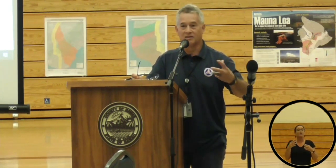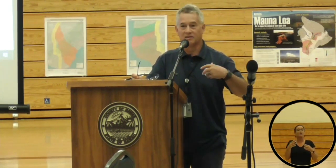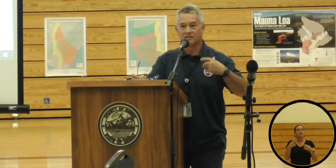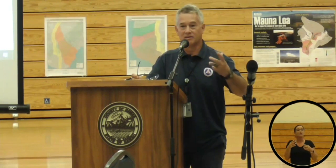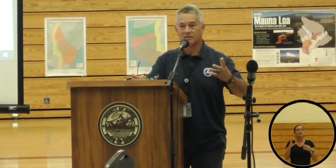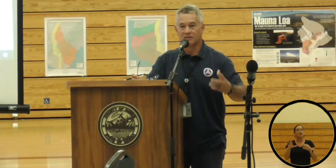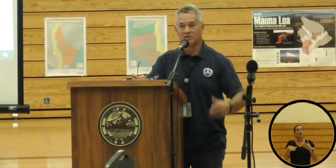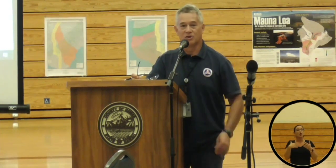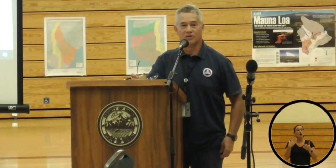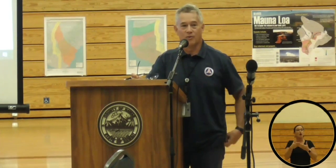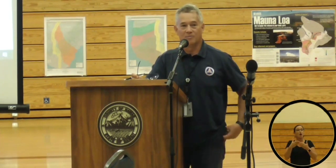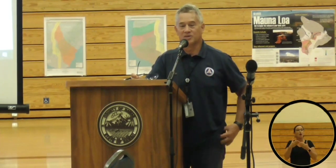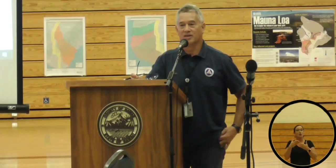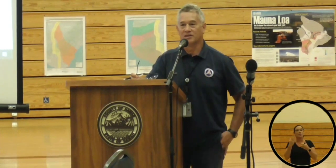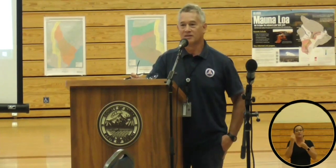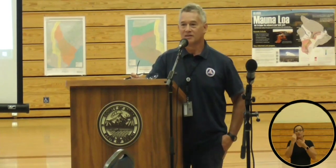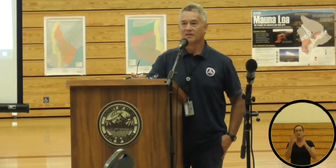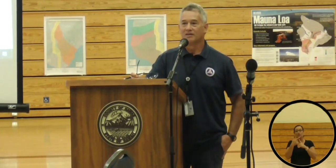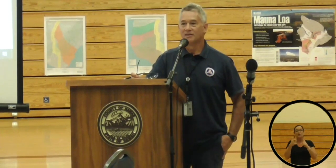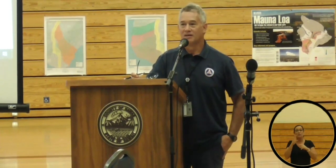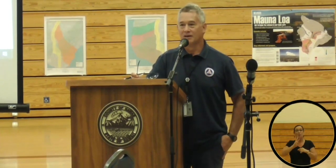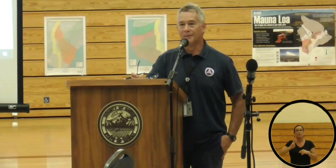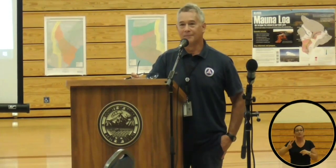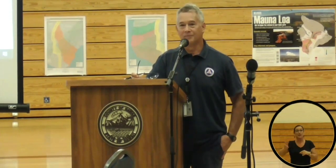data is on their website.